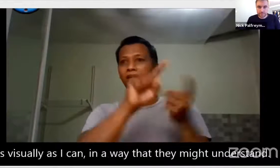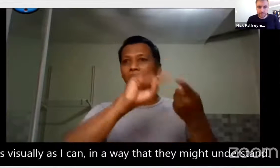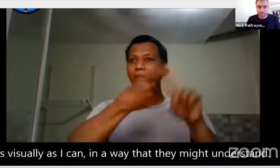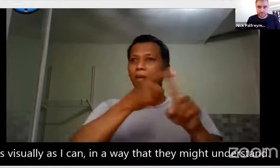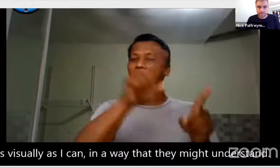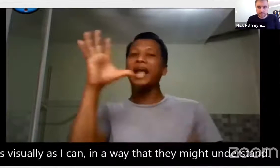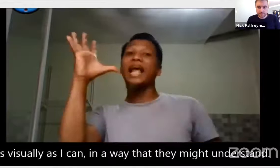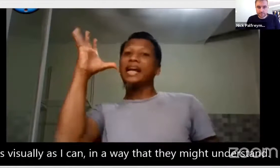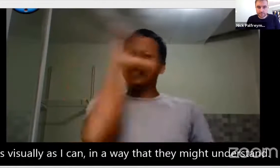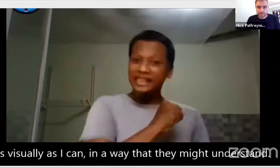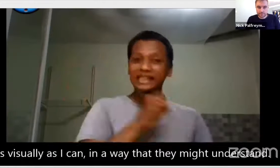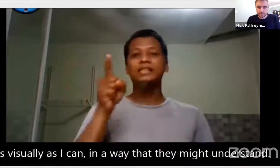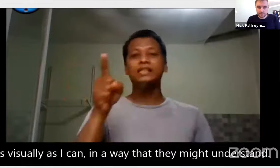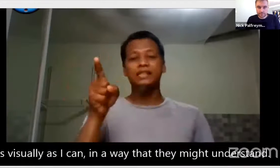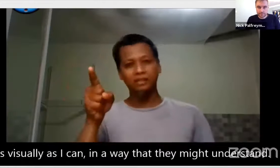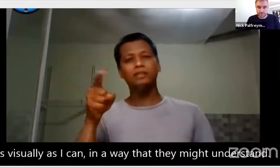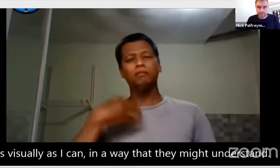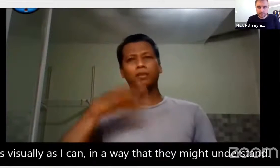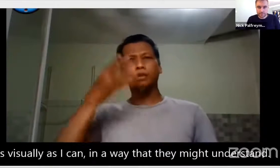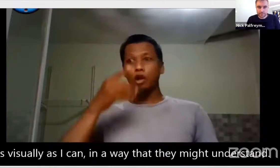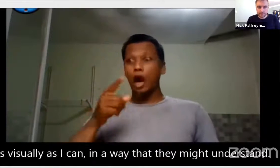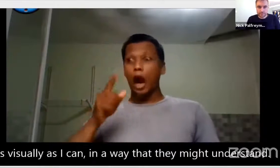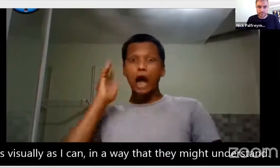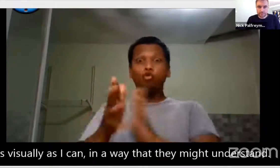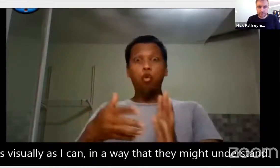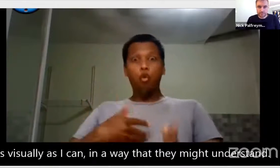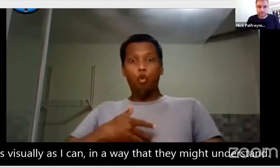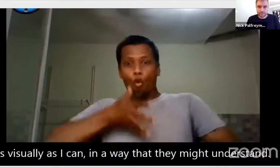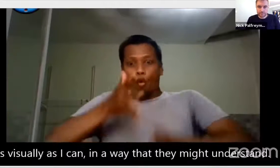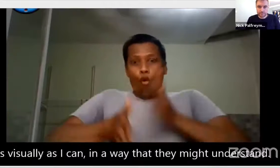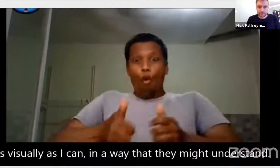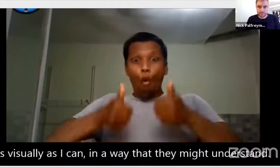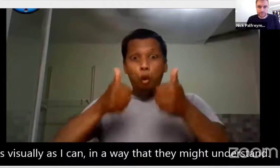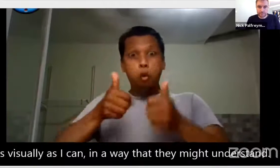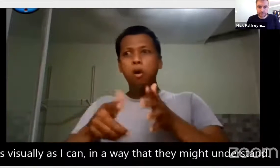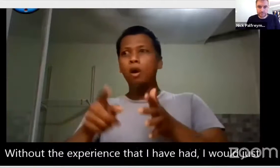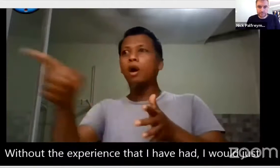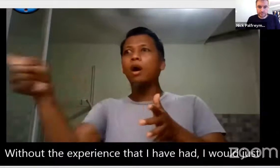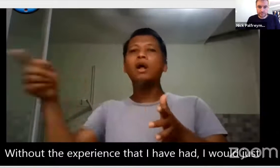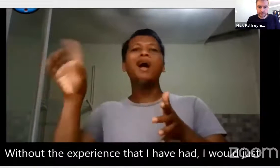sign as visually as I can in a way that they might understand.